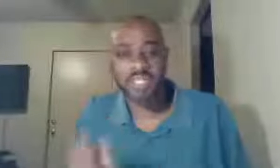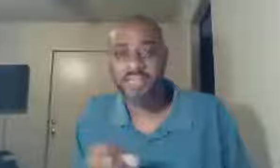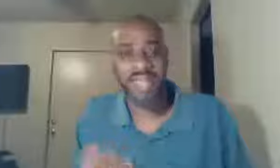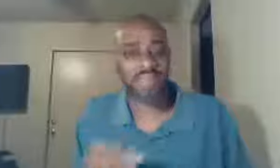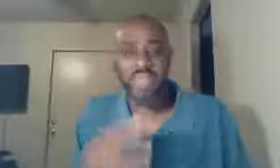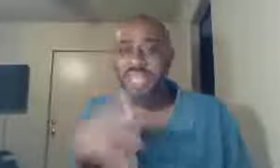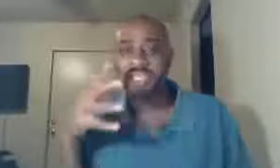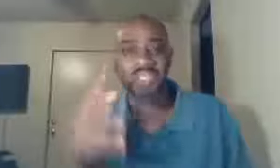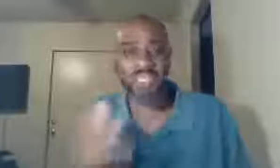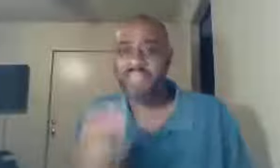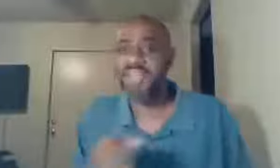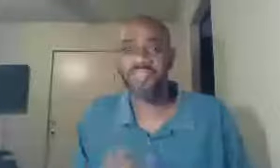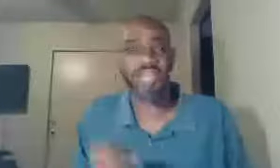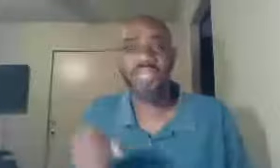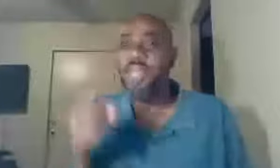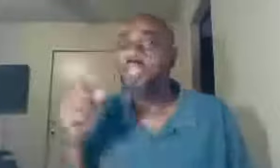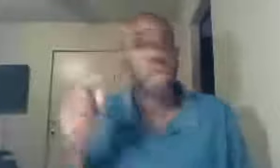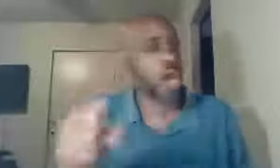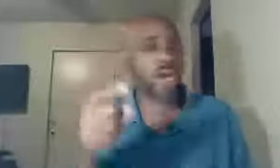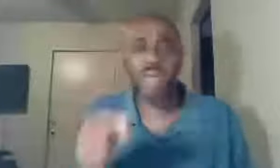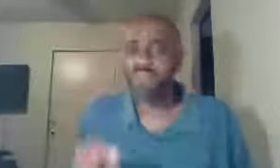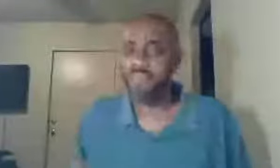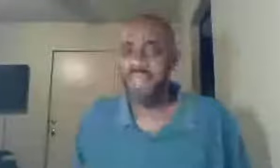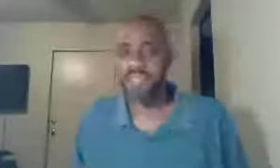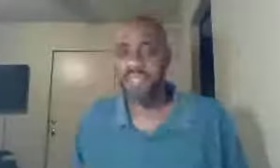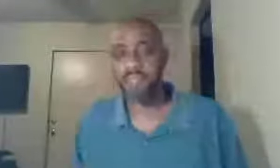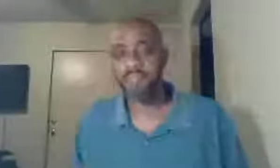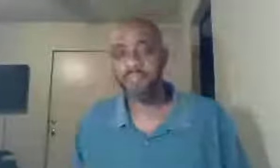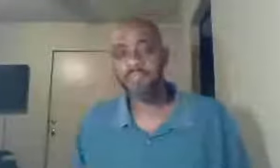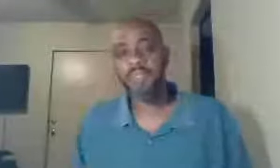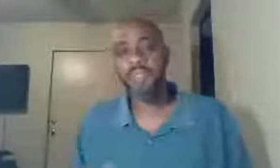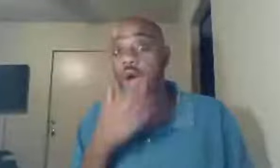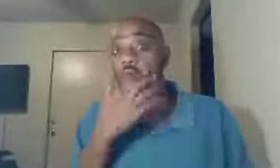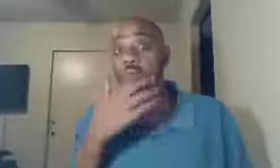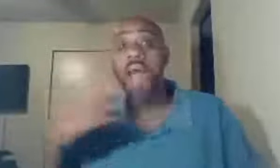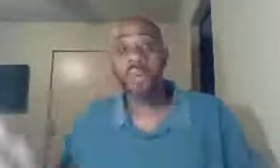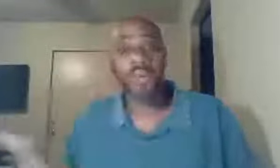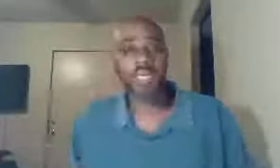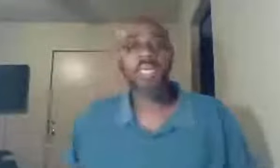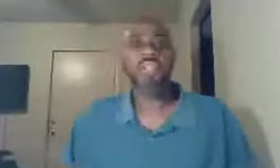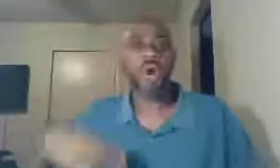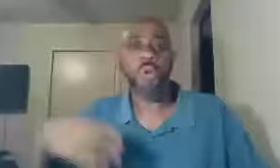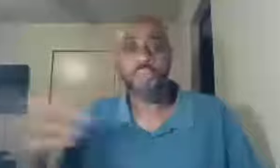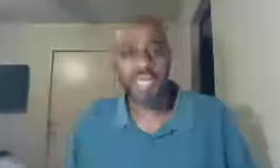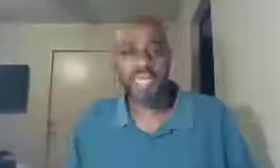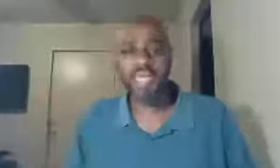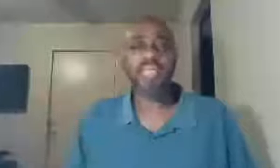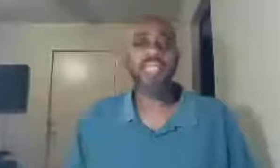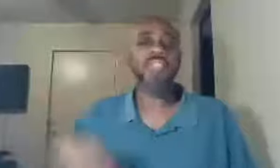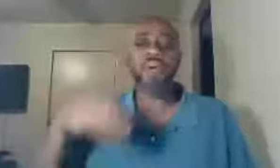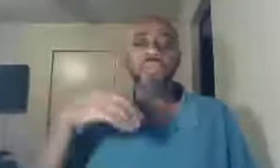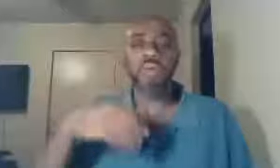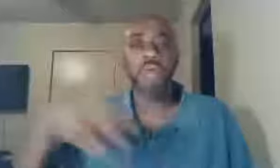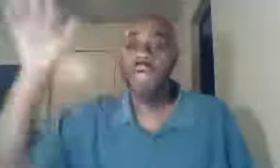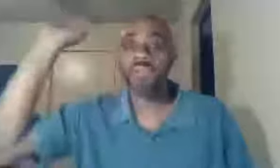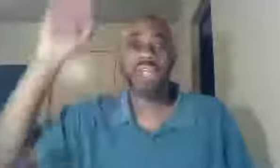did that thing, I shouldn't have said that thing, turn away from that thing, don't wallow in it, don't play in it, don't justify